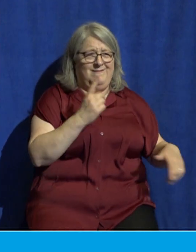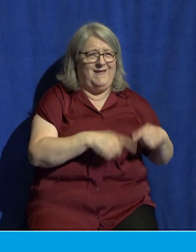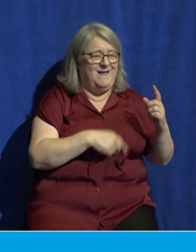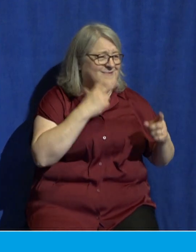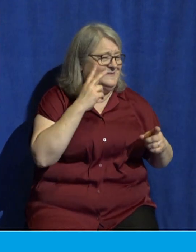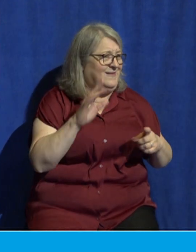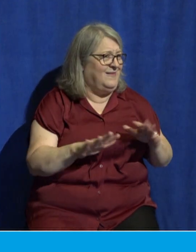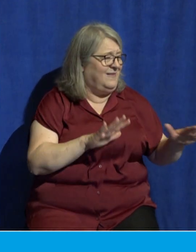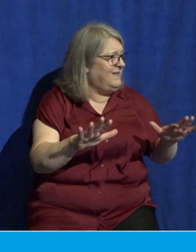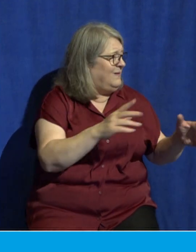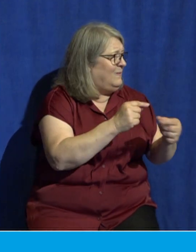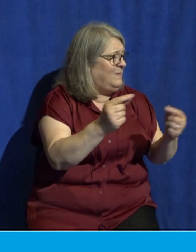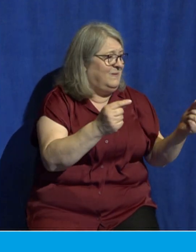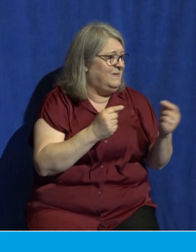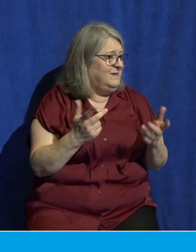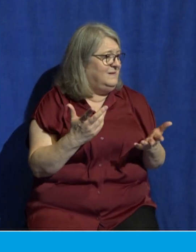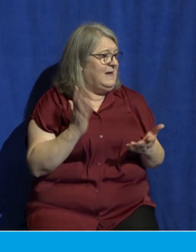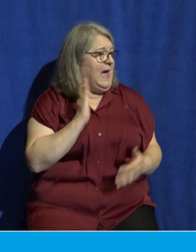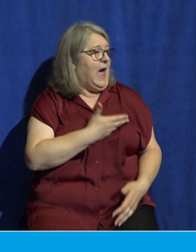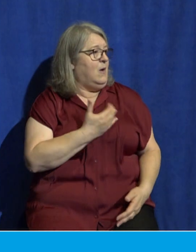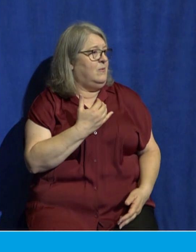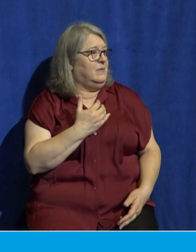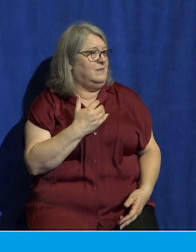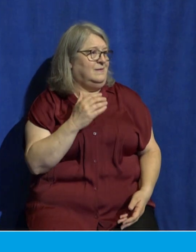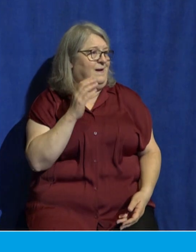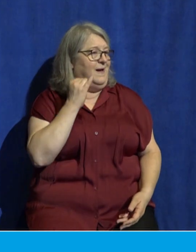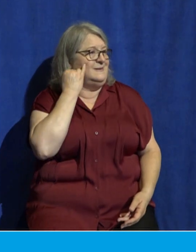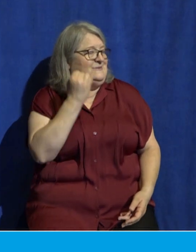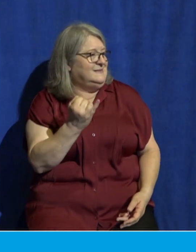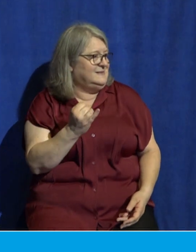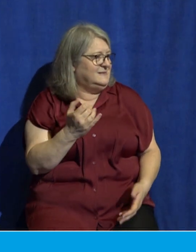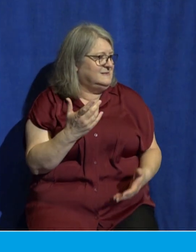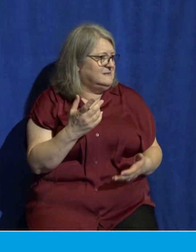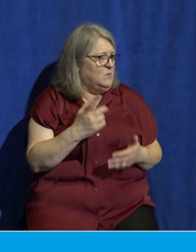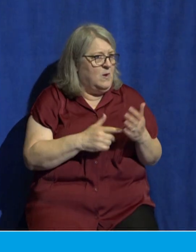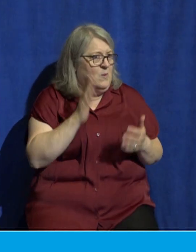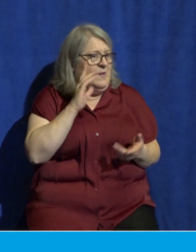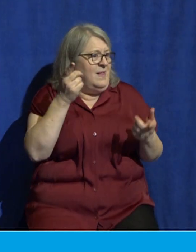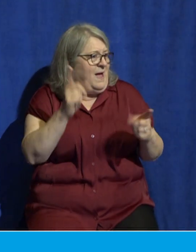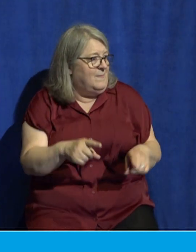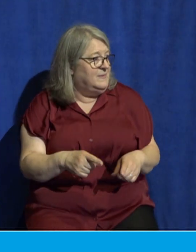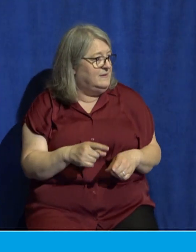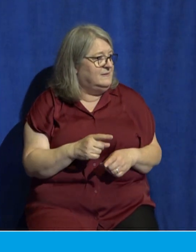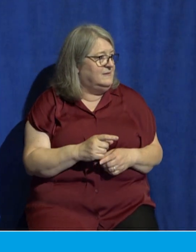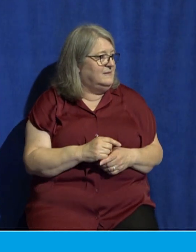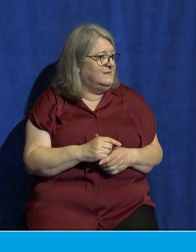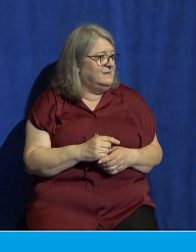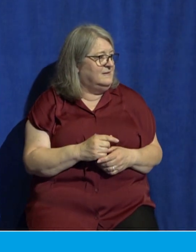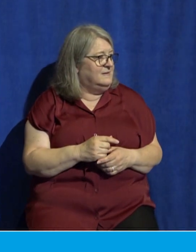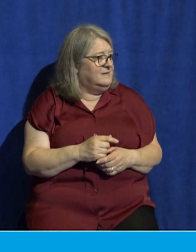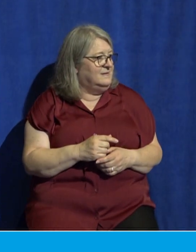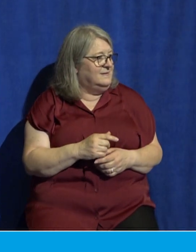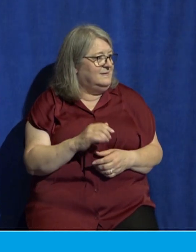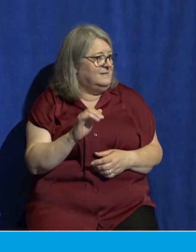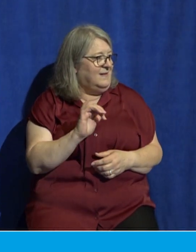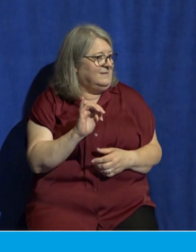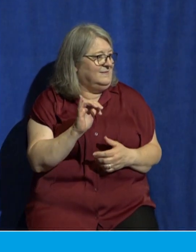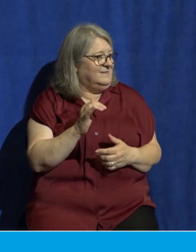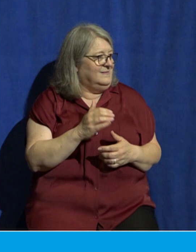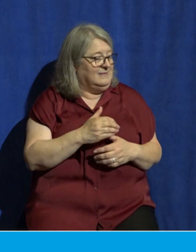own theories and ideologies about what will happen once this candle gets blown out of human existence he has not left us